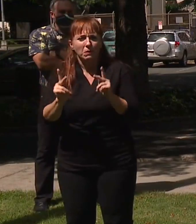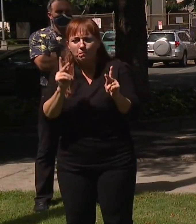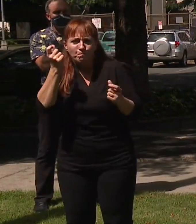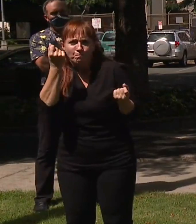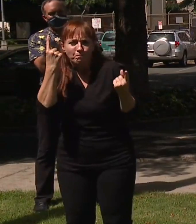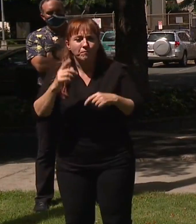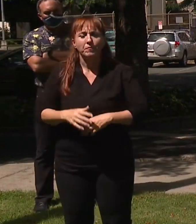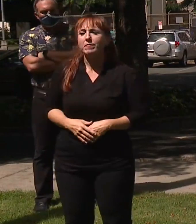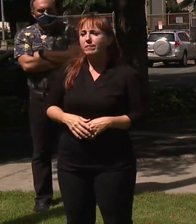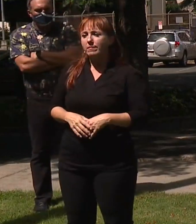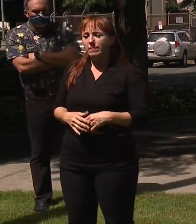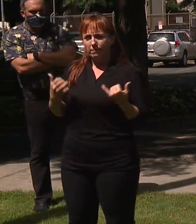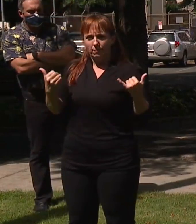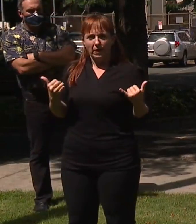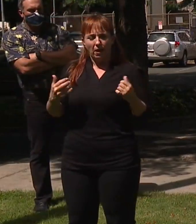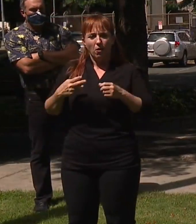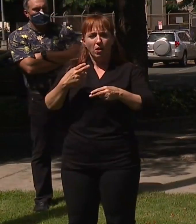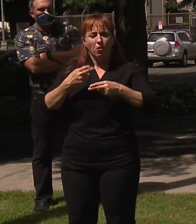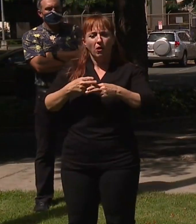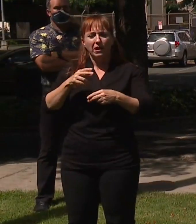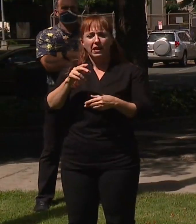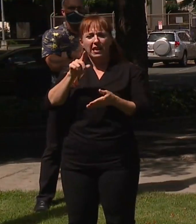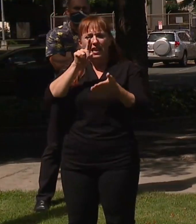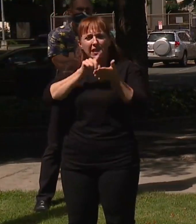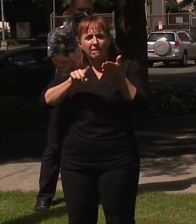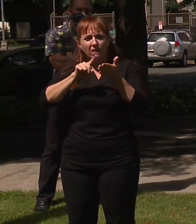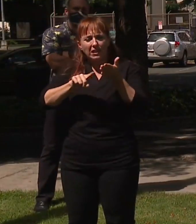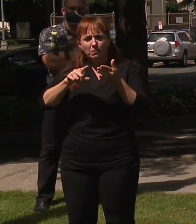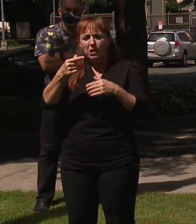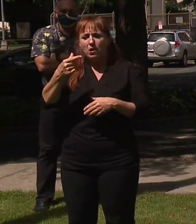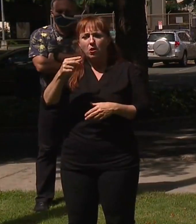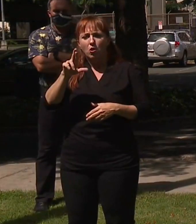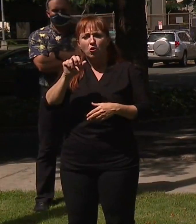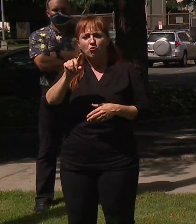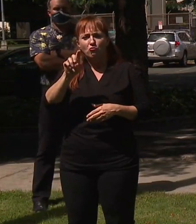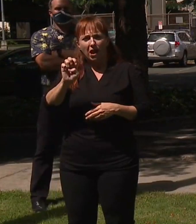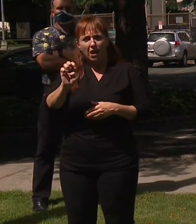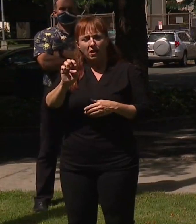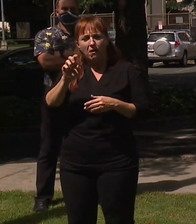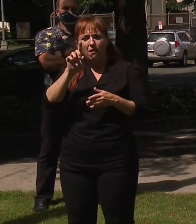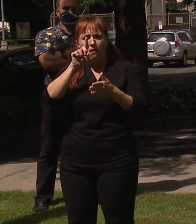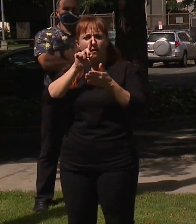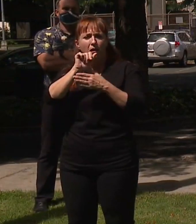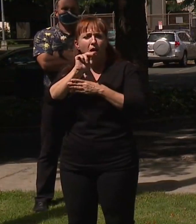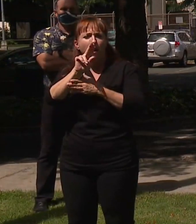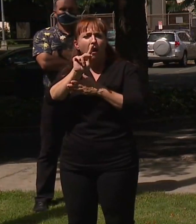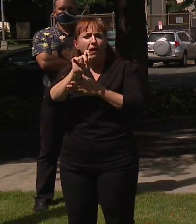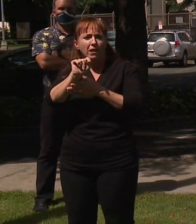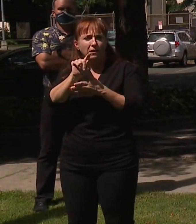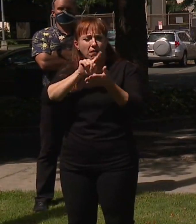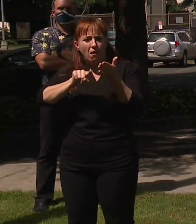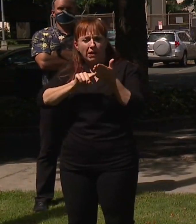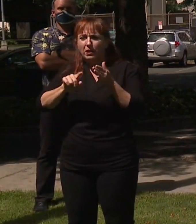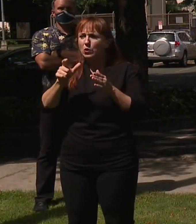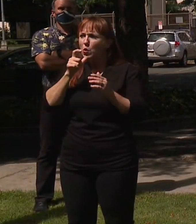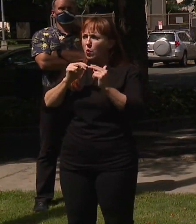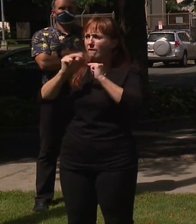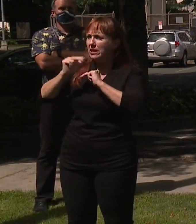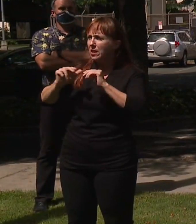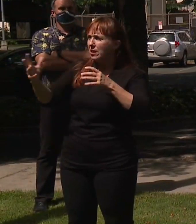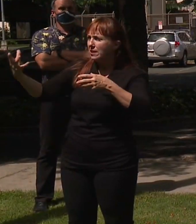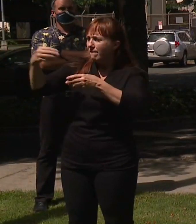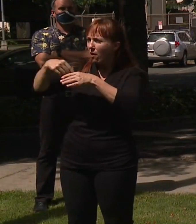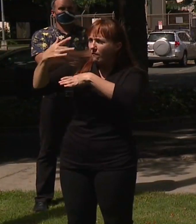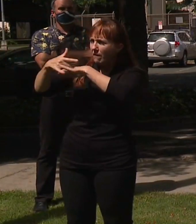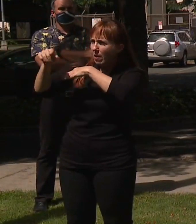we are currently in what's called the investment grade audit phase. And essentially, it's a review of the facilities that are within the scope of the project. So,